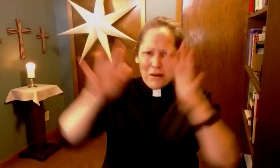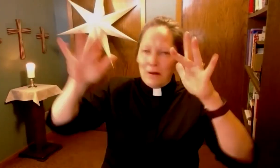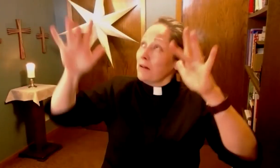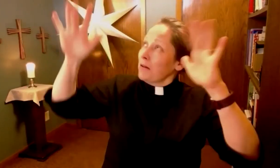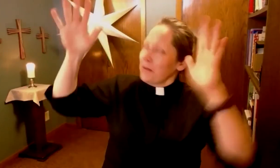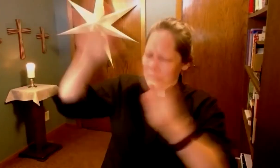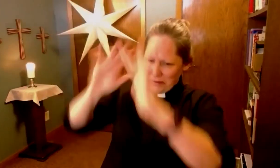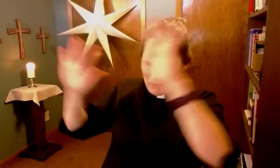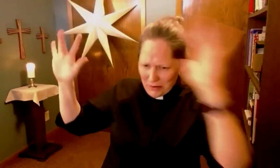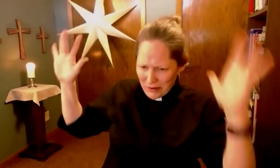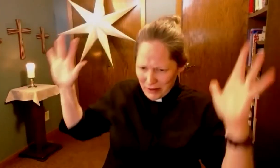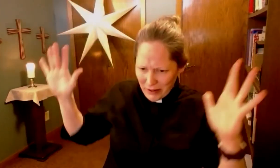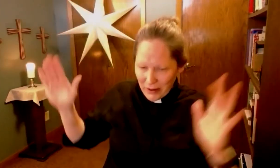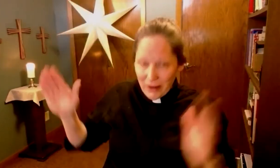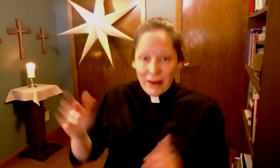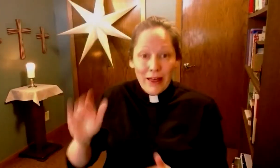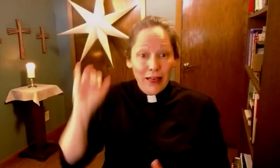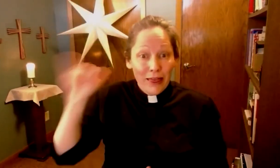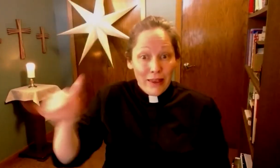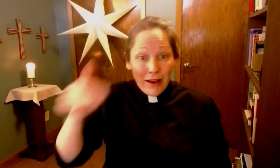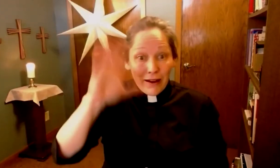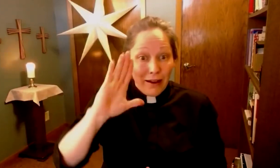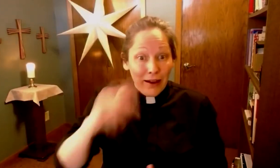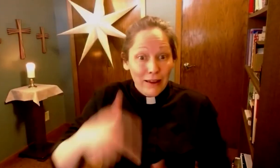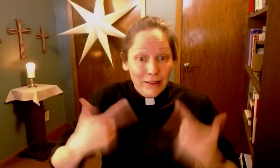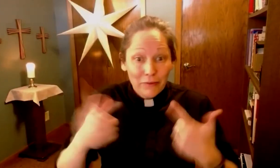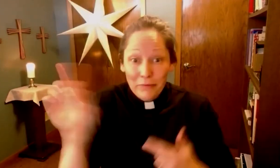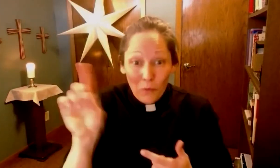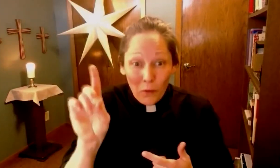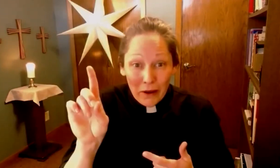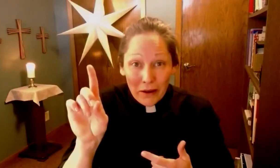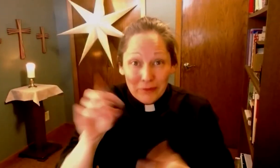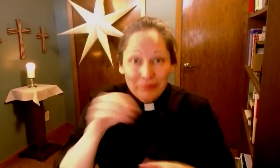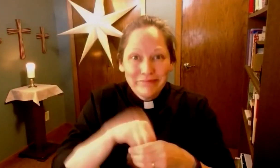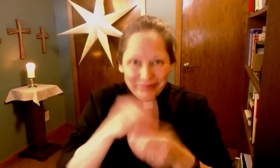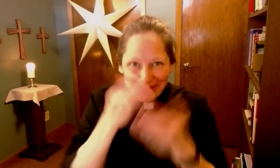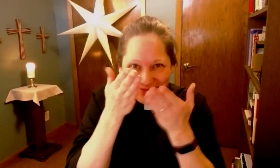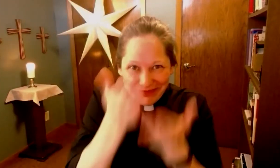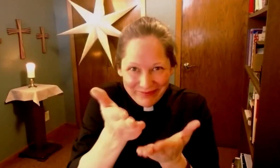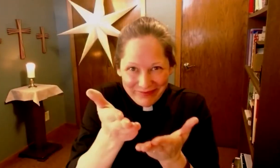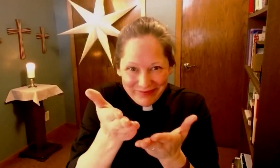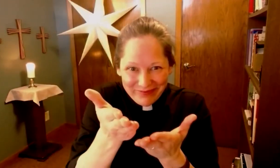God of glory lives in you,